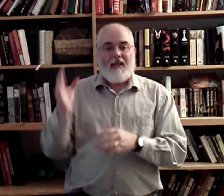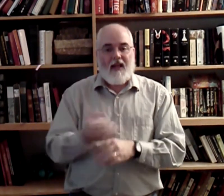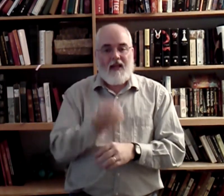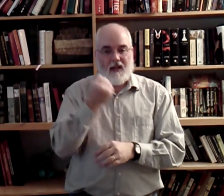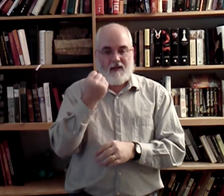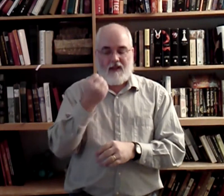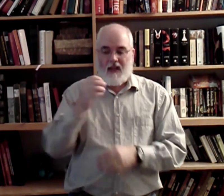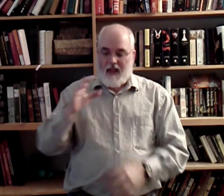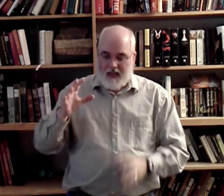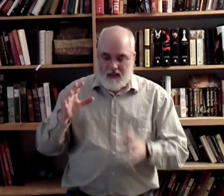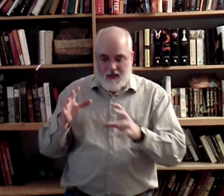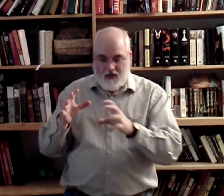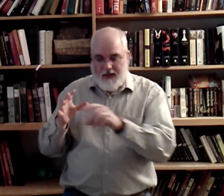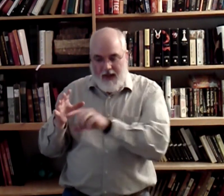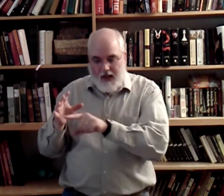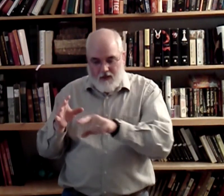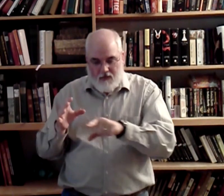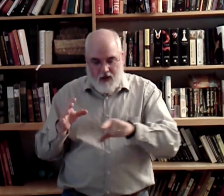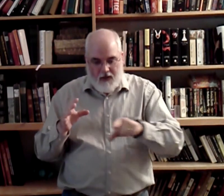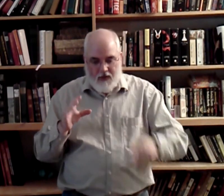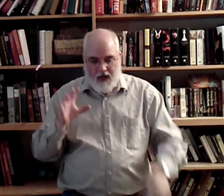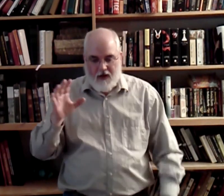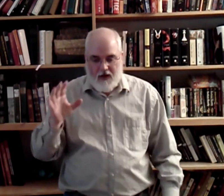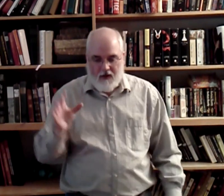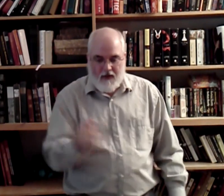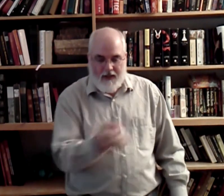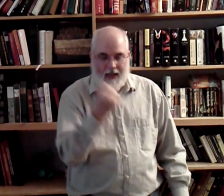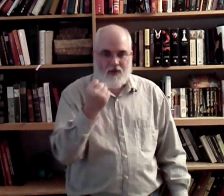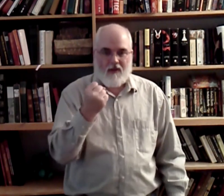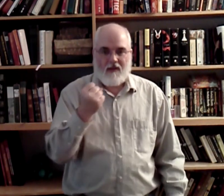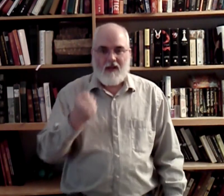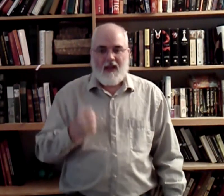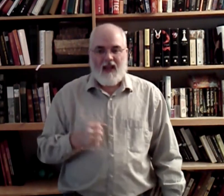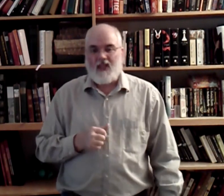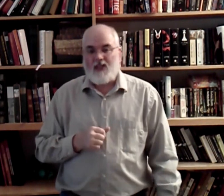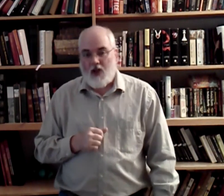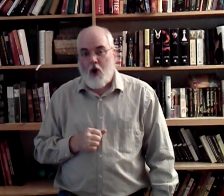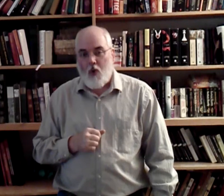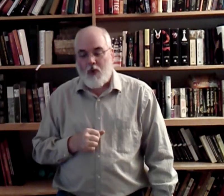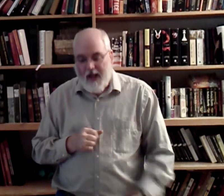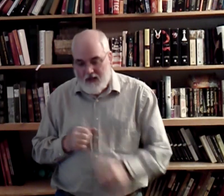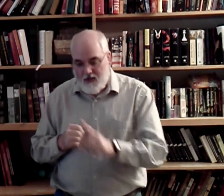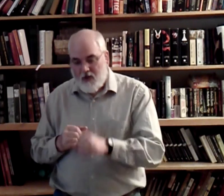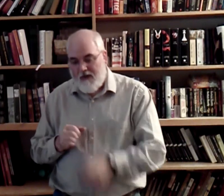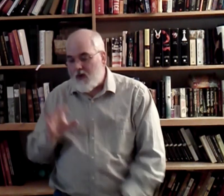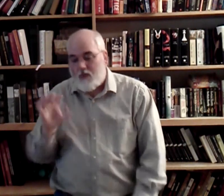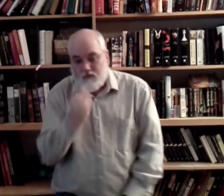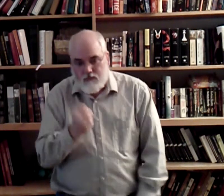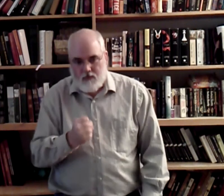Taking. It's like there's a net flying through the air here and you're going to catch it. It's a slow net. You don't have to go to